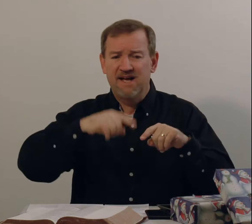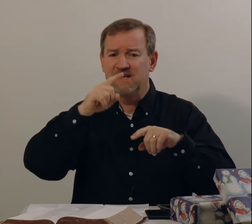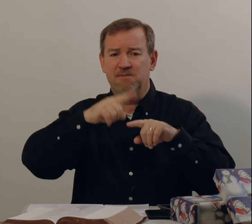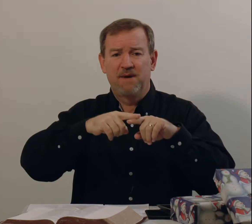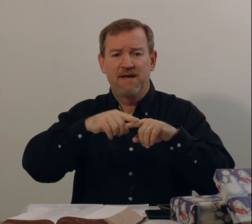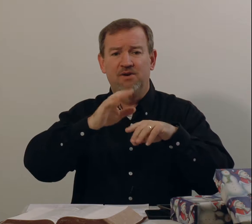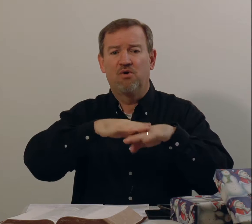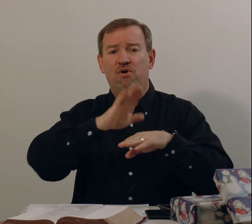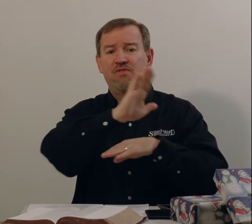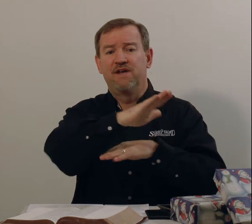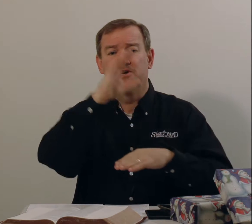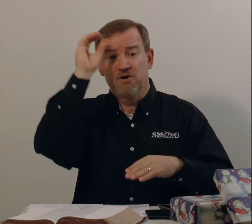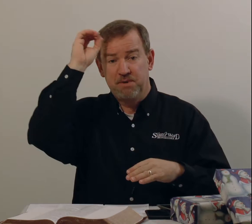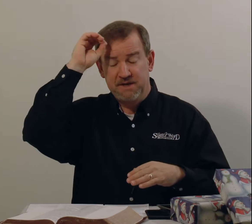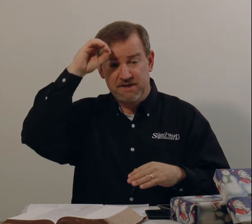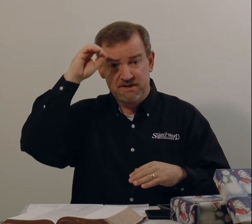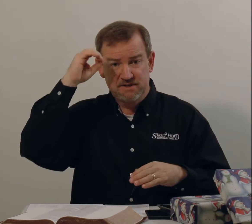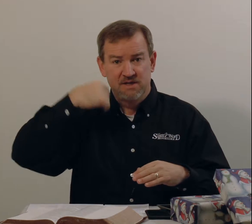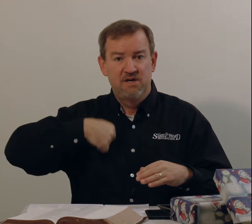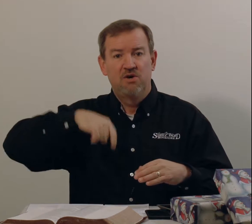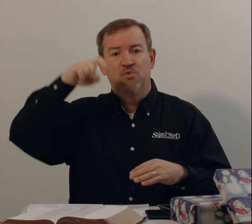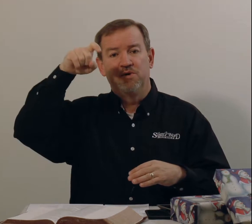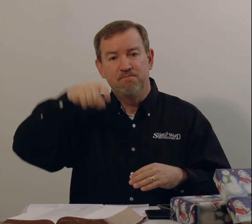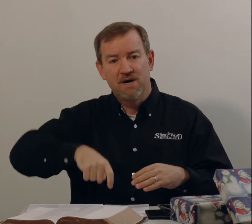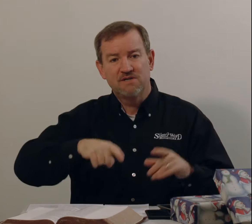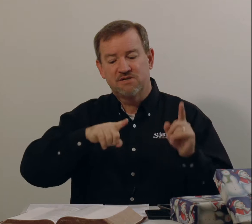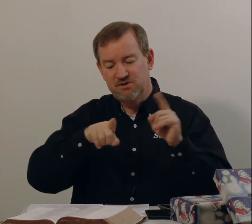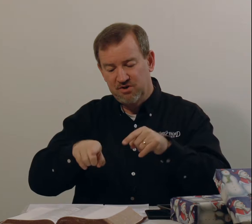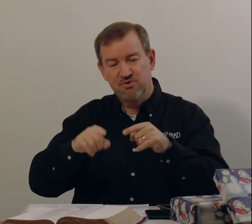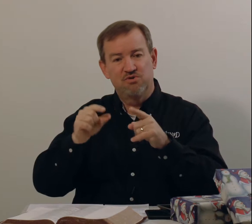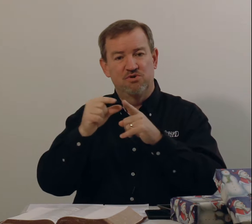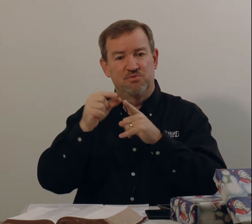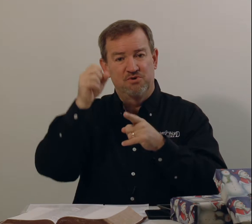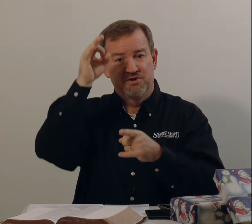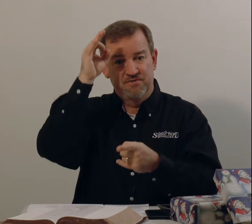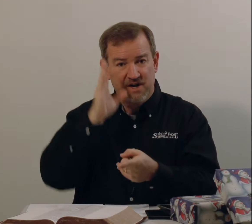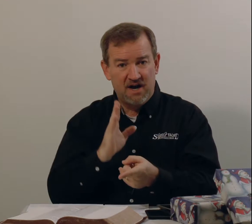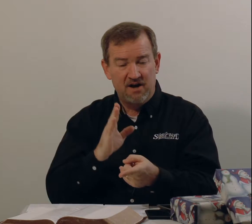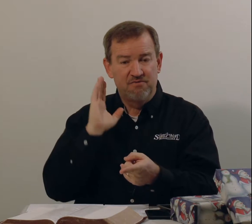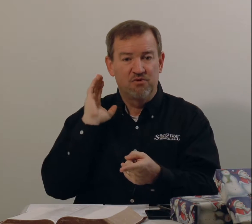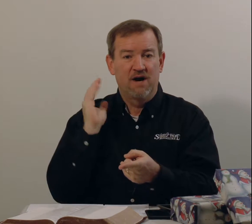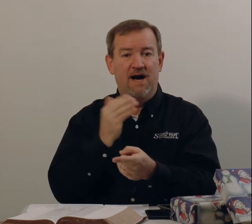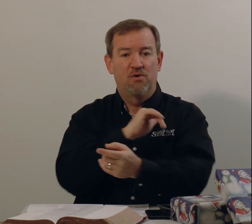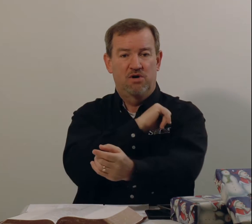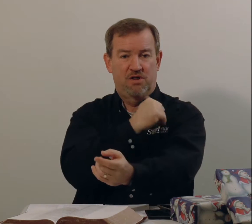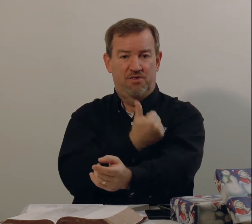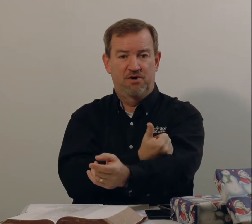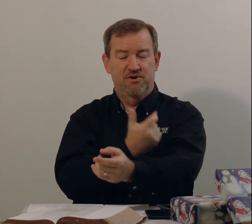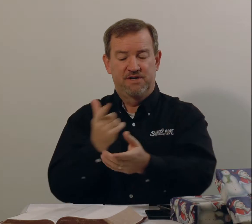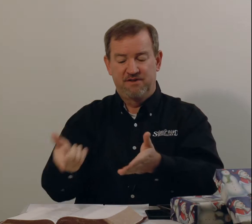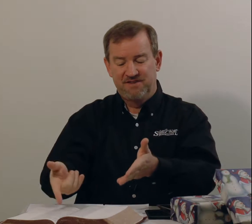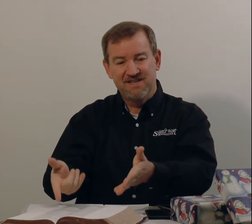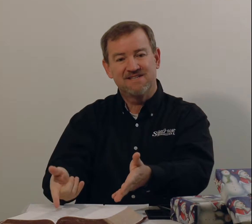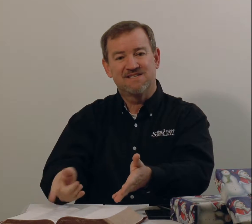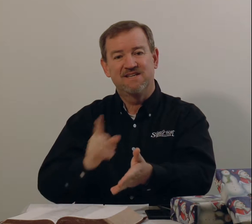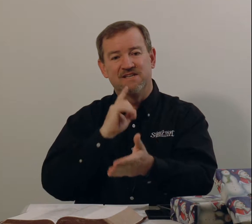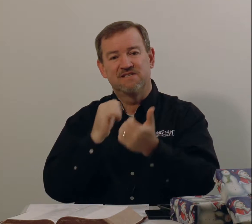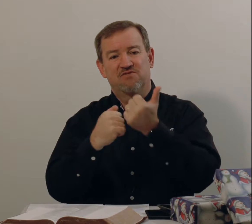depend on their opinions. We must go to the Word of God for our authority. This is the